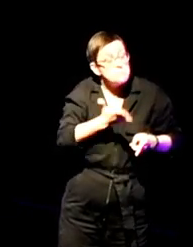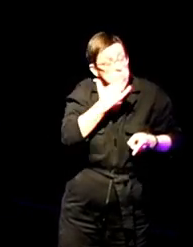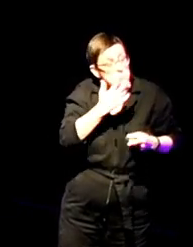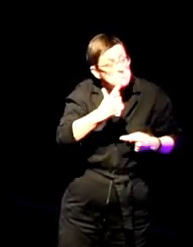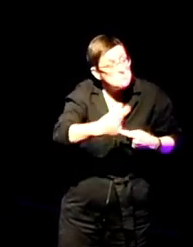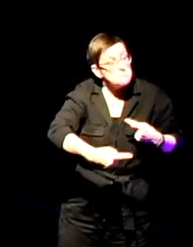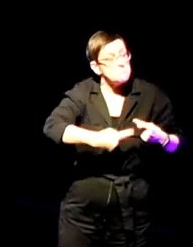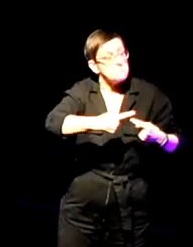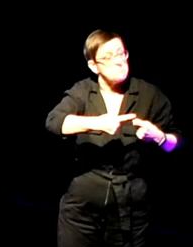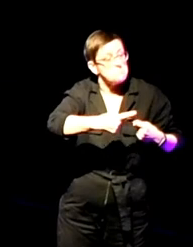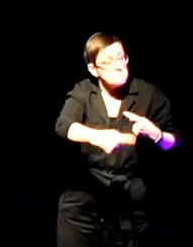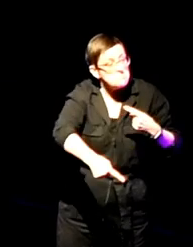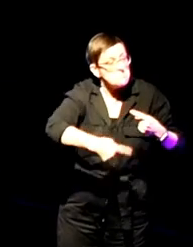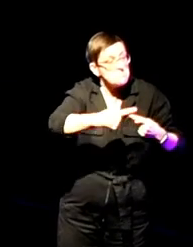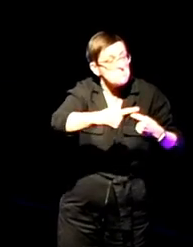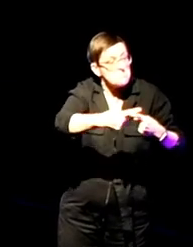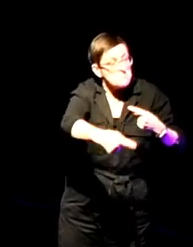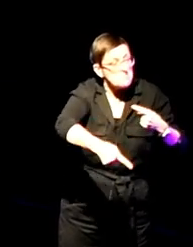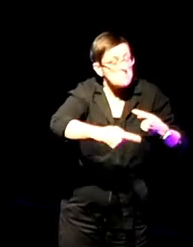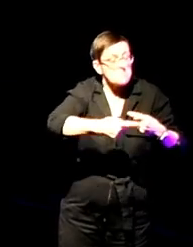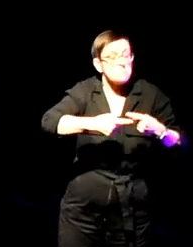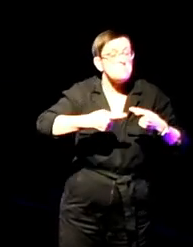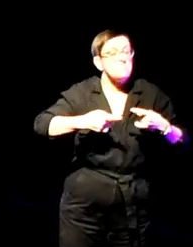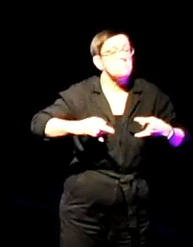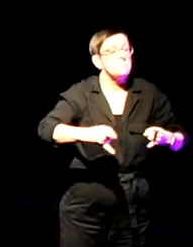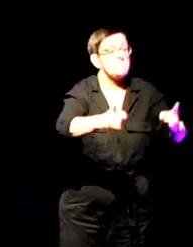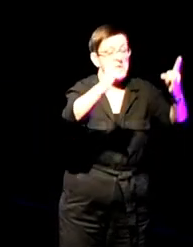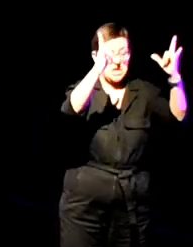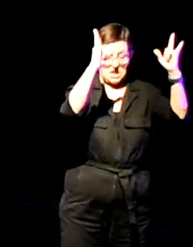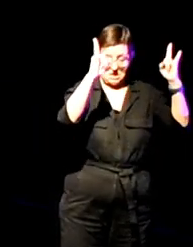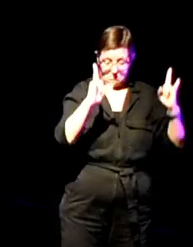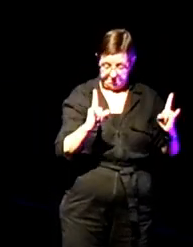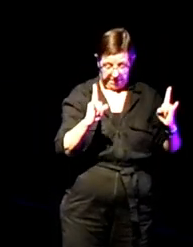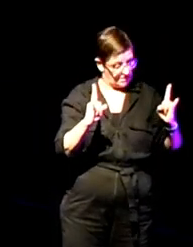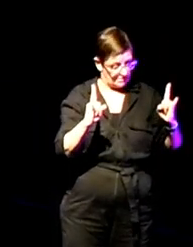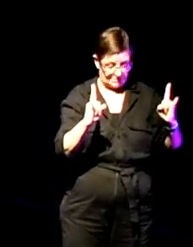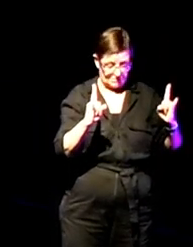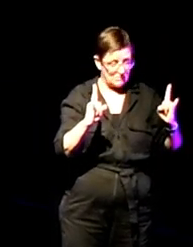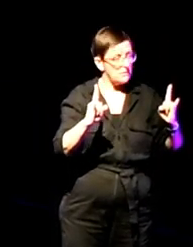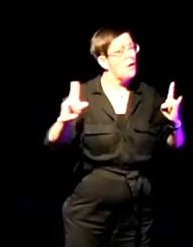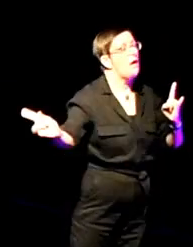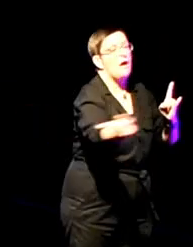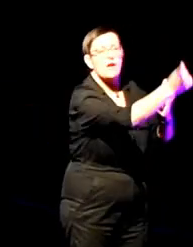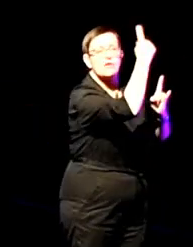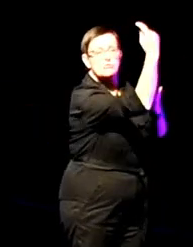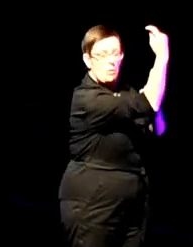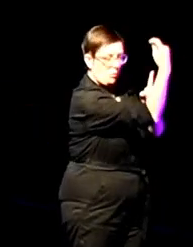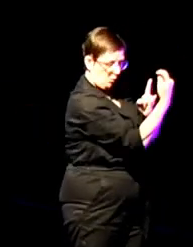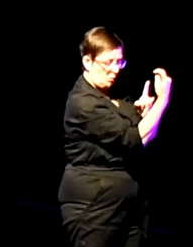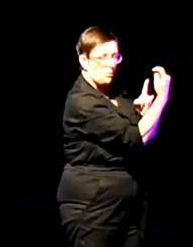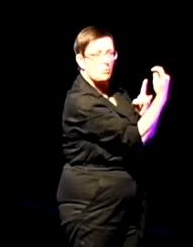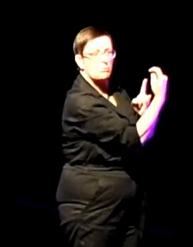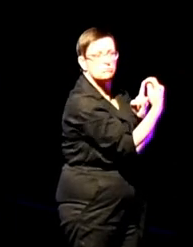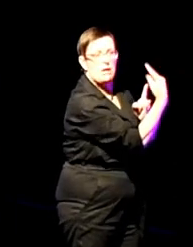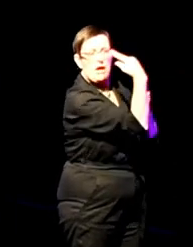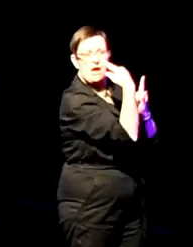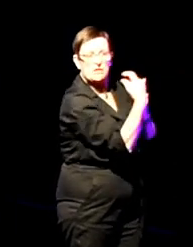The crow, balanced on my hospital bed, laughs. I do not laugh back.